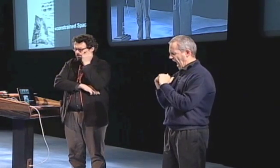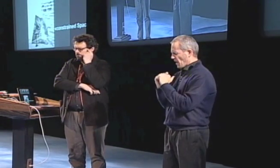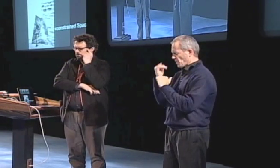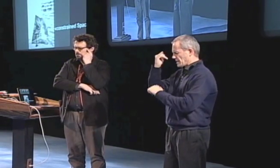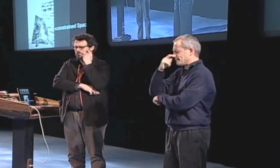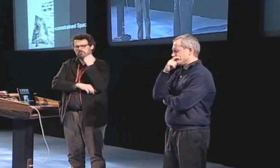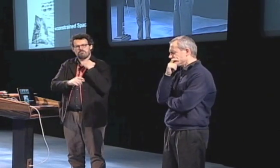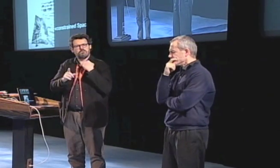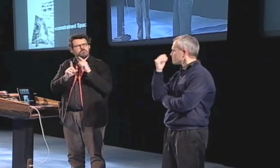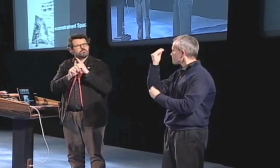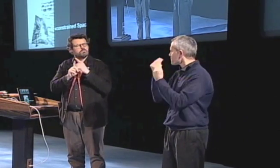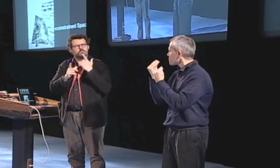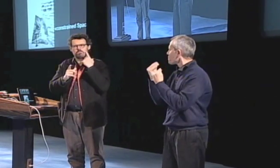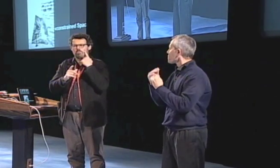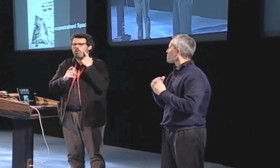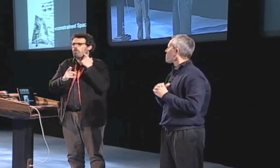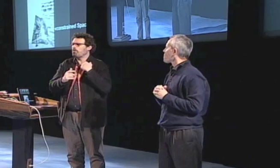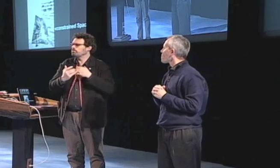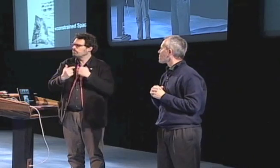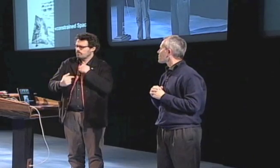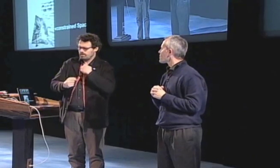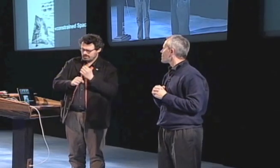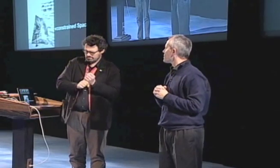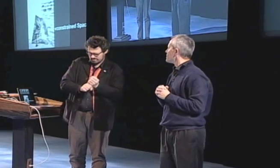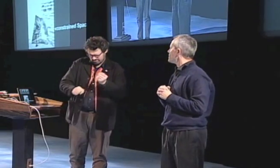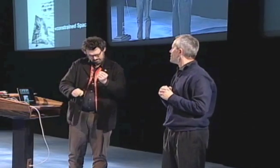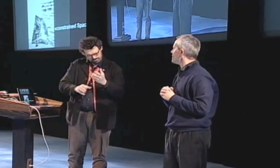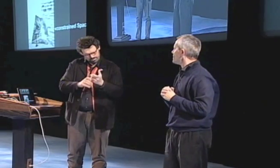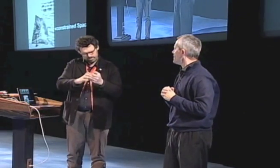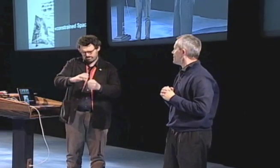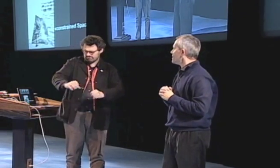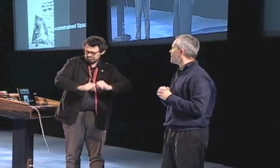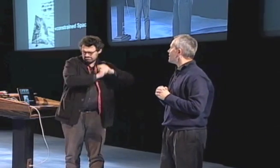metal. It had a break down the middle and two breaks towards the sides.